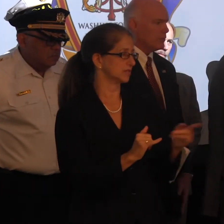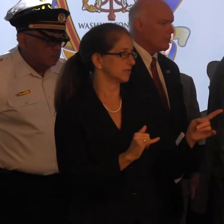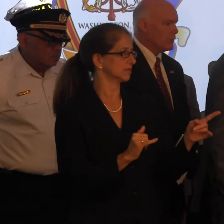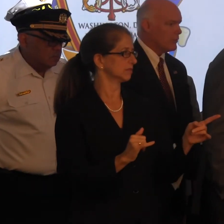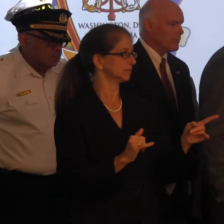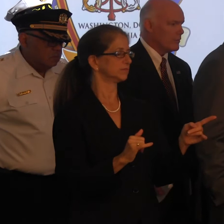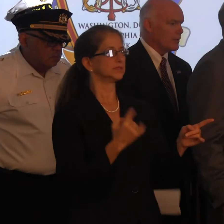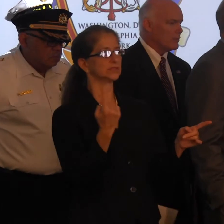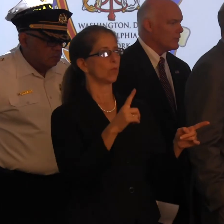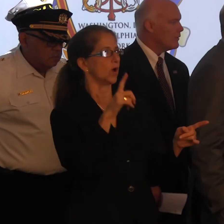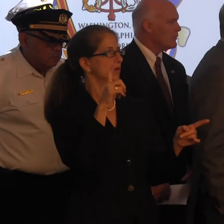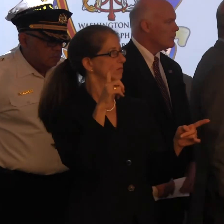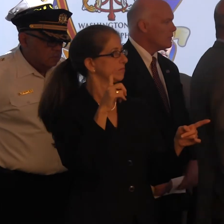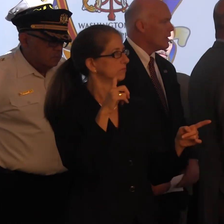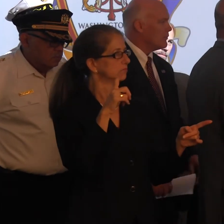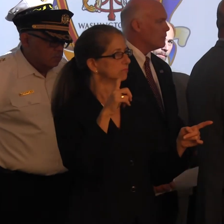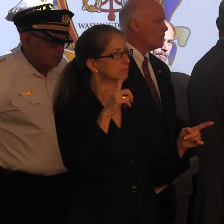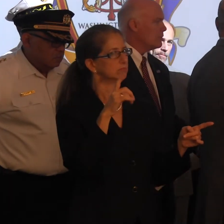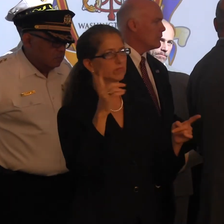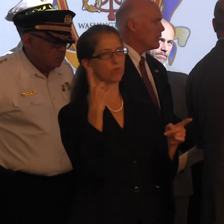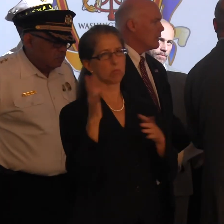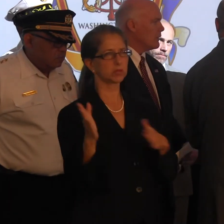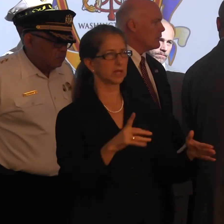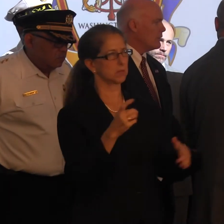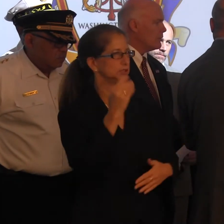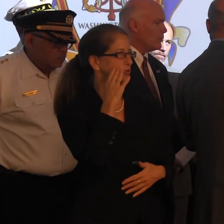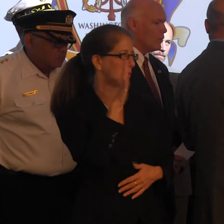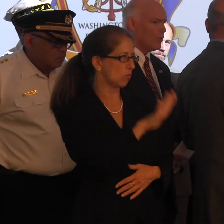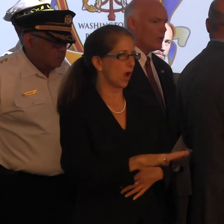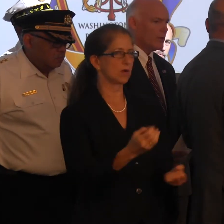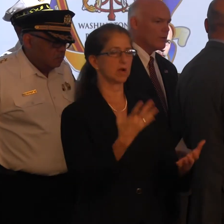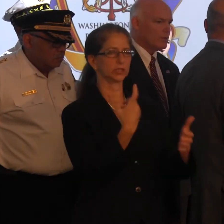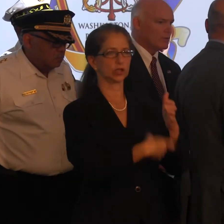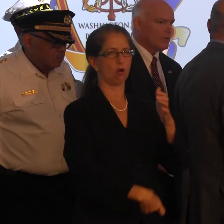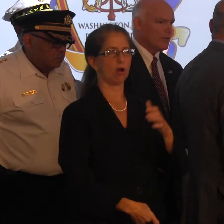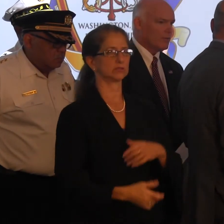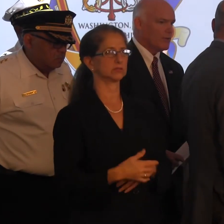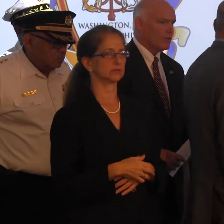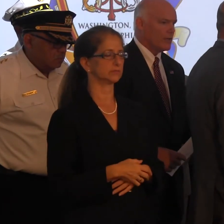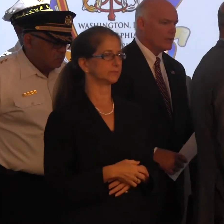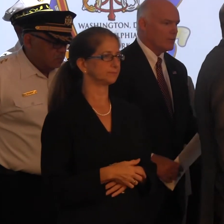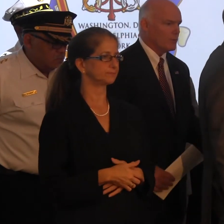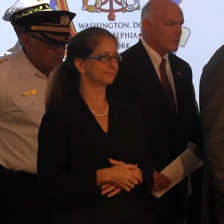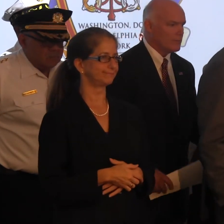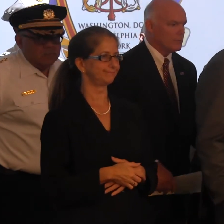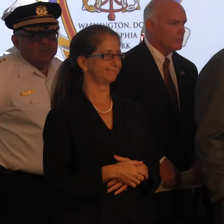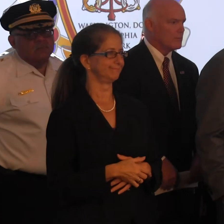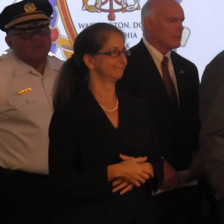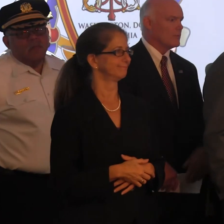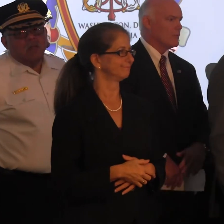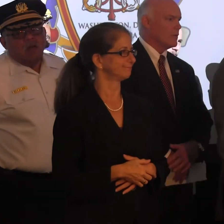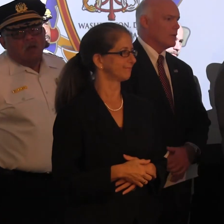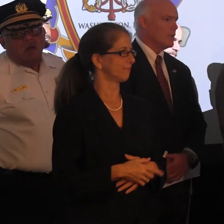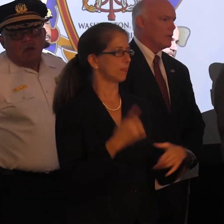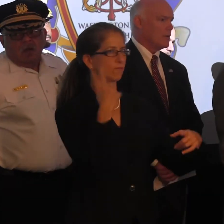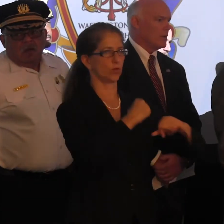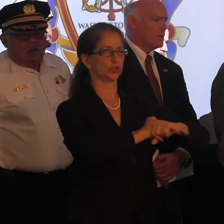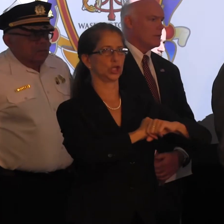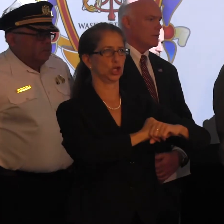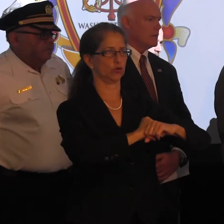Well, for you guys. I don't know if